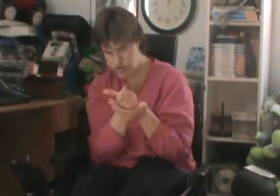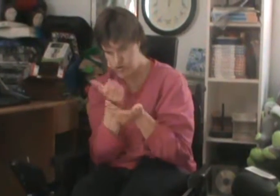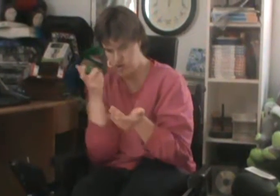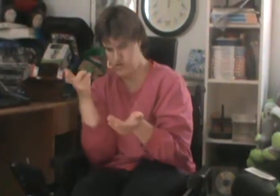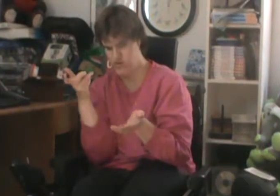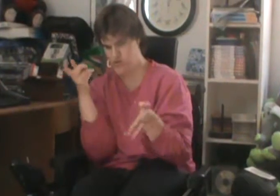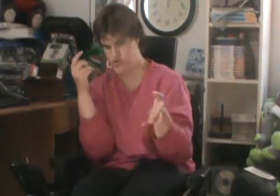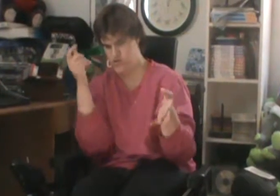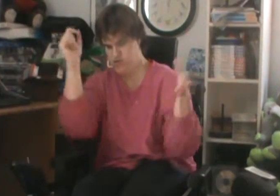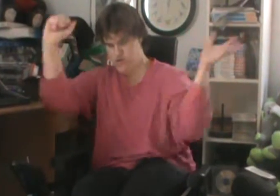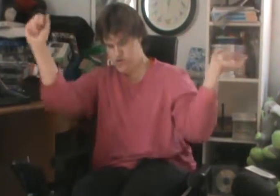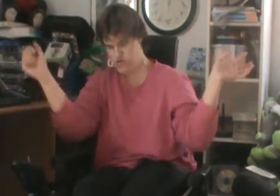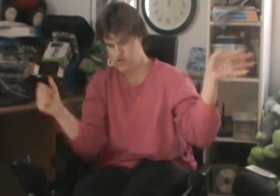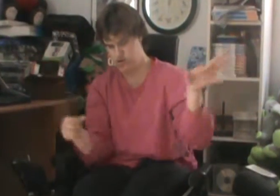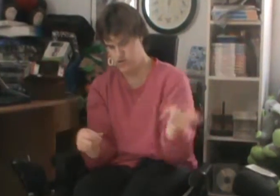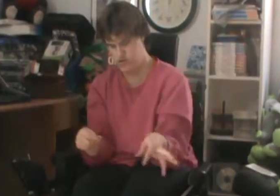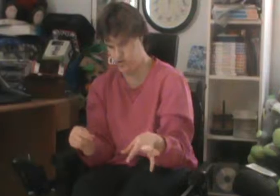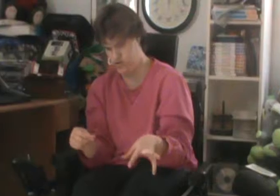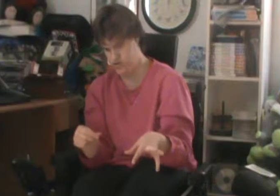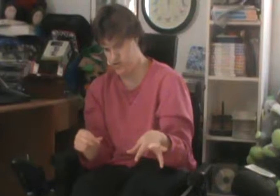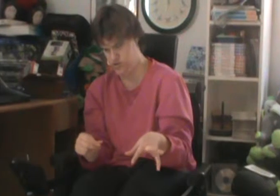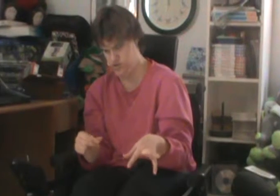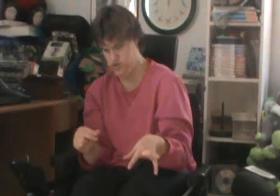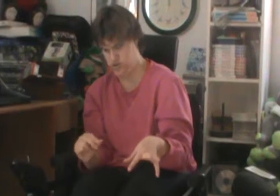in my shirt Come on, man